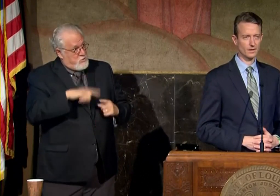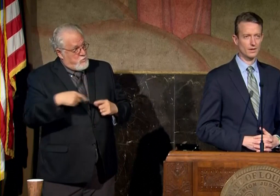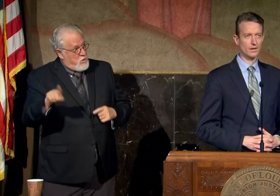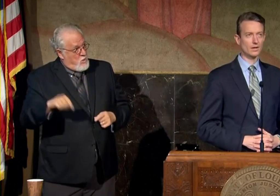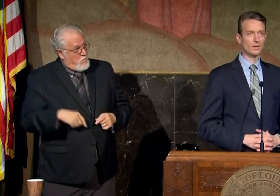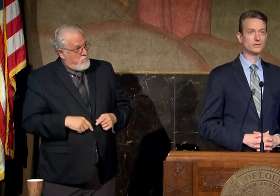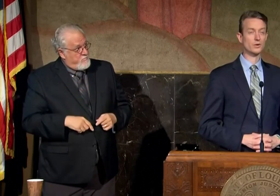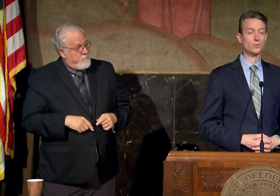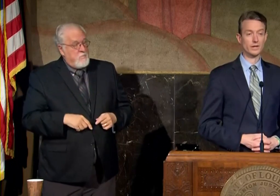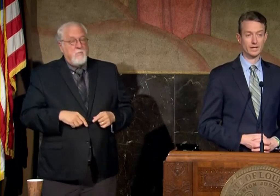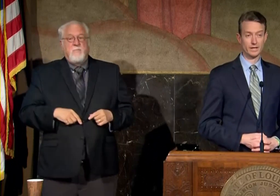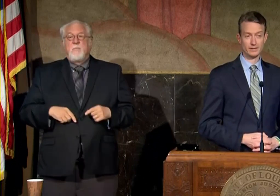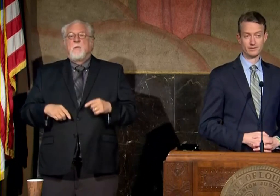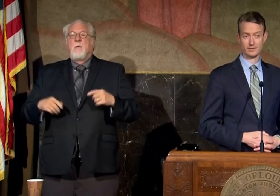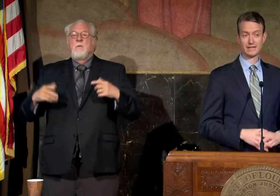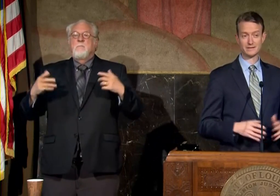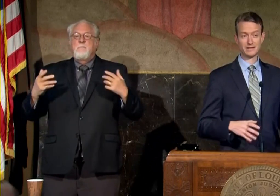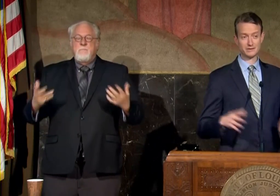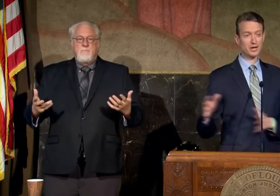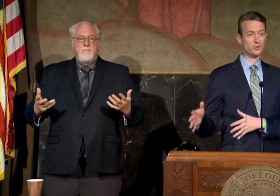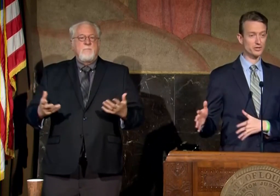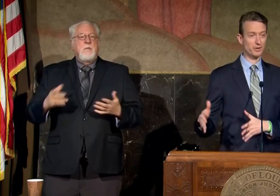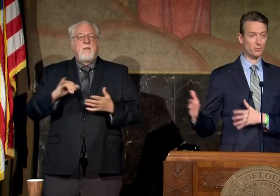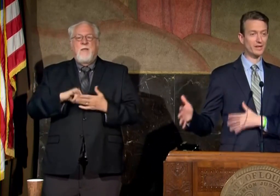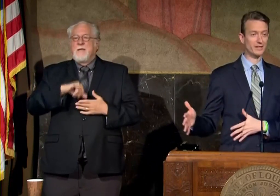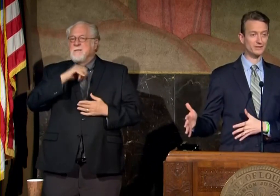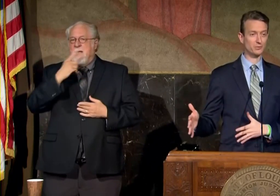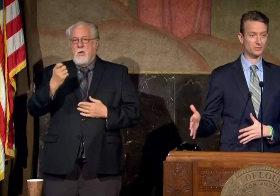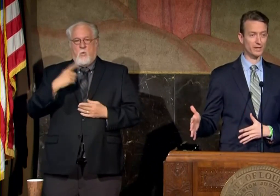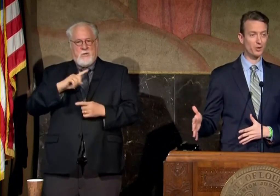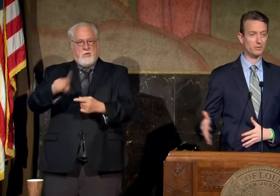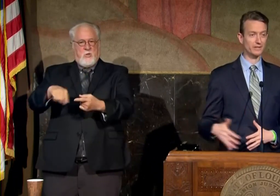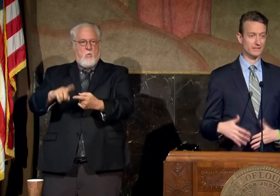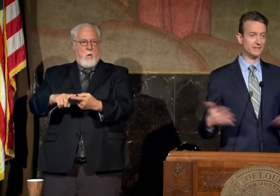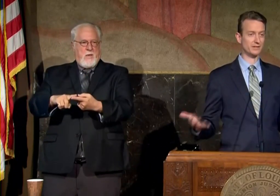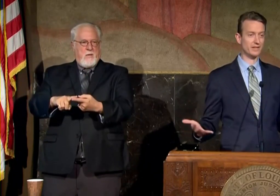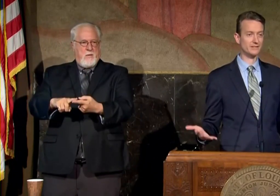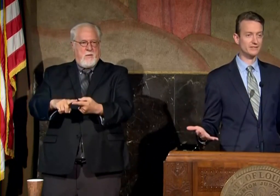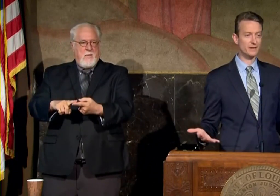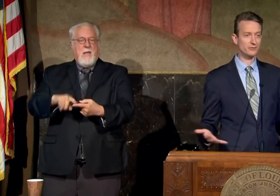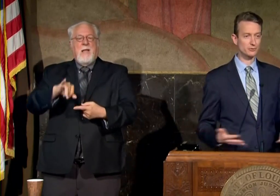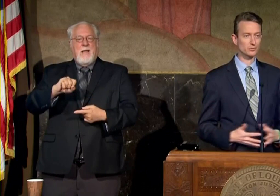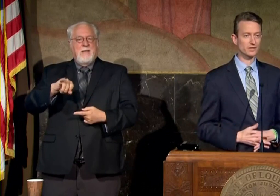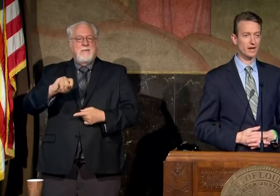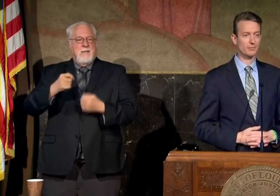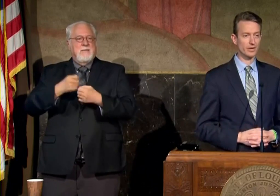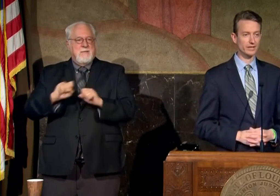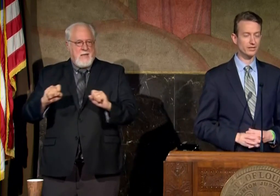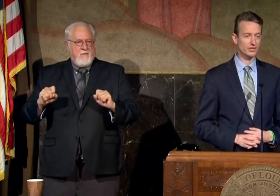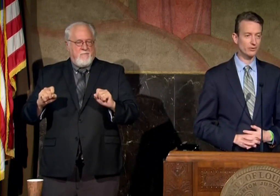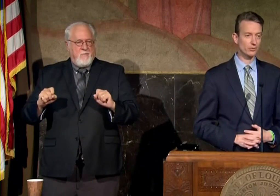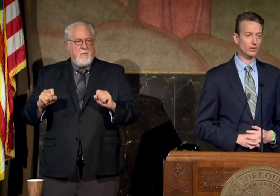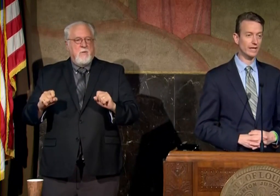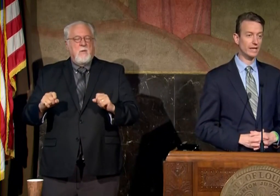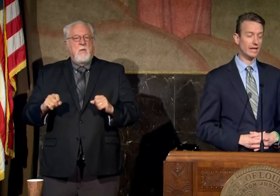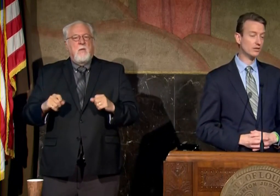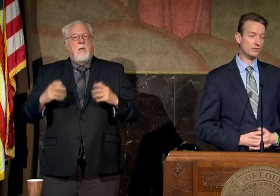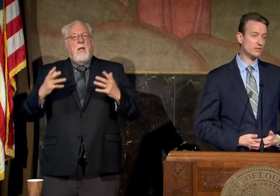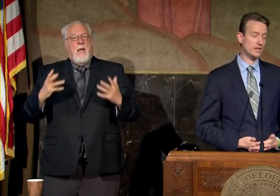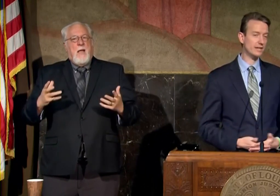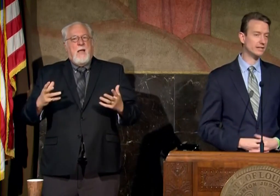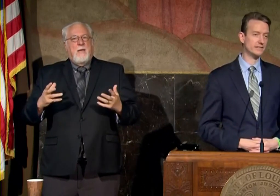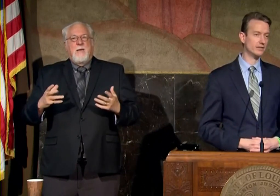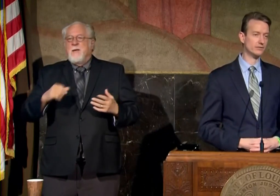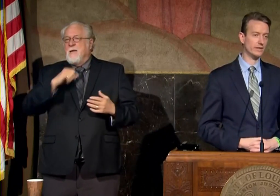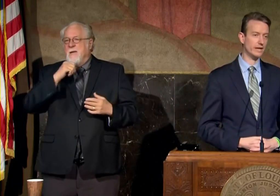so uh that's that's not a question about when they they open it is it is it safe for schools to operate in general and and you know